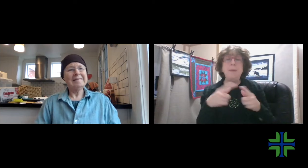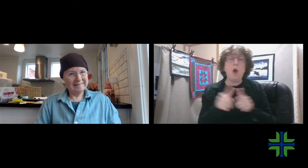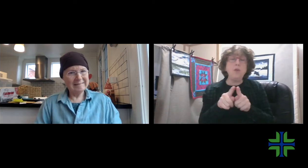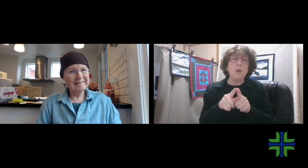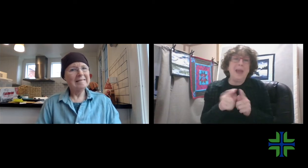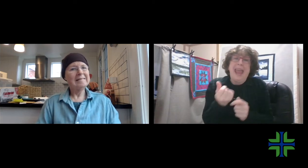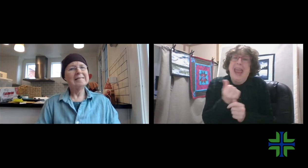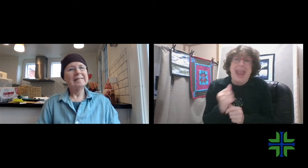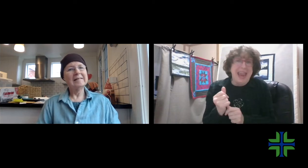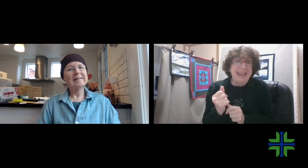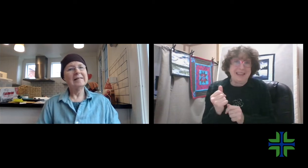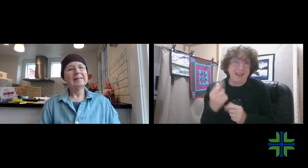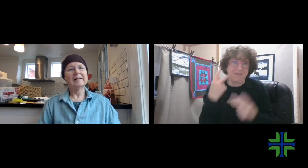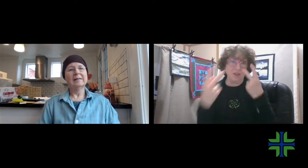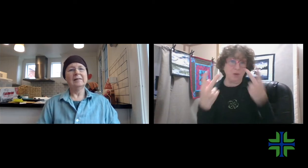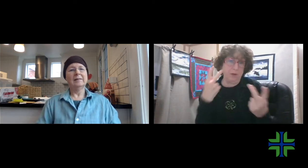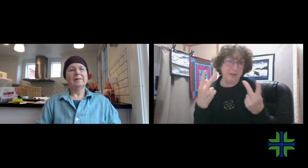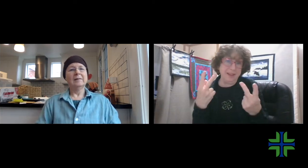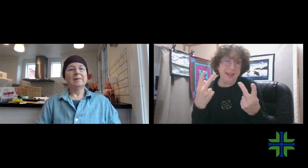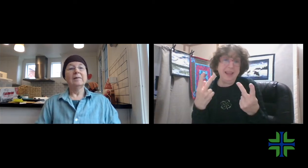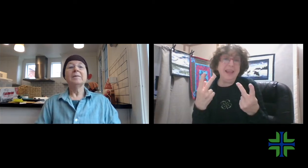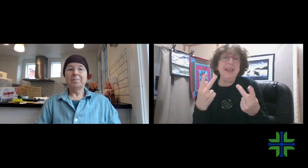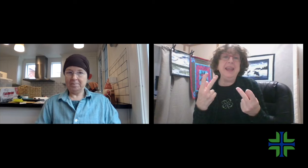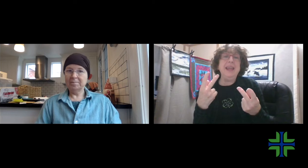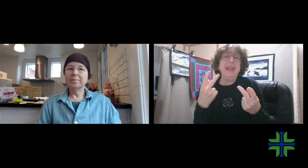but also anything visual.